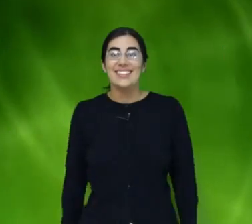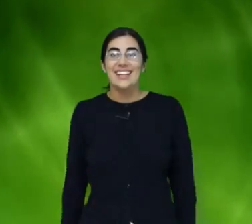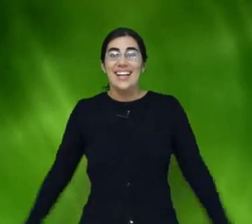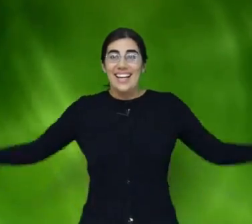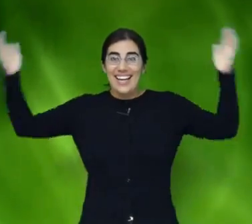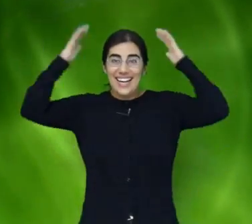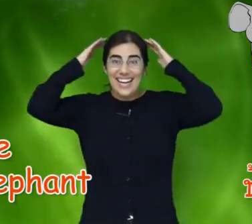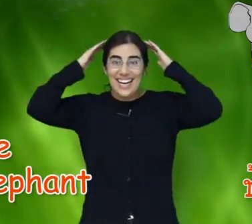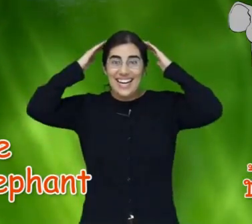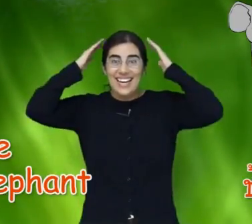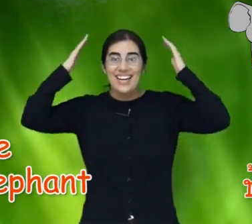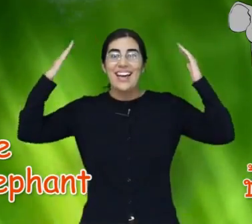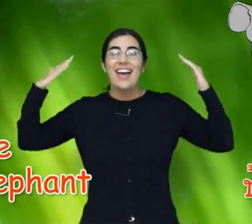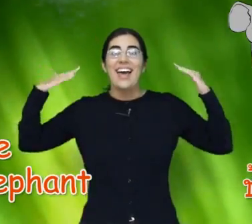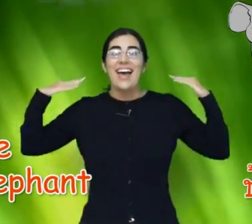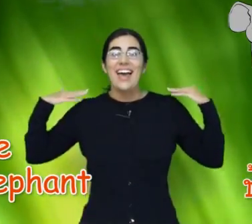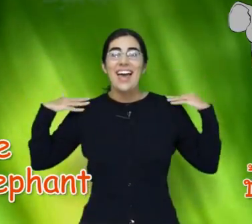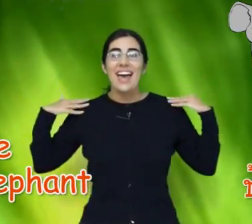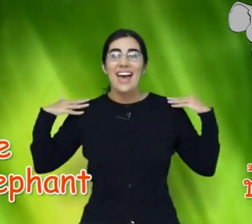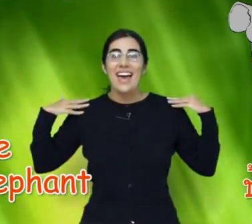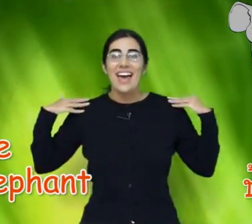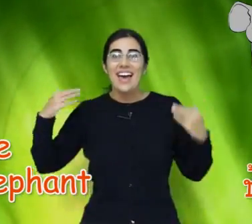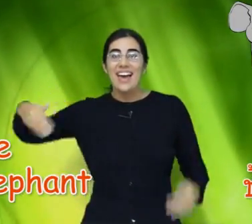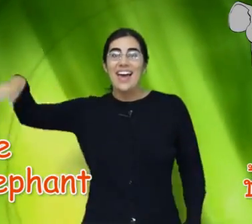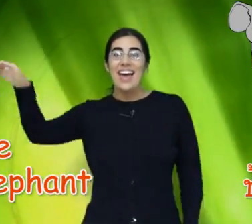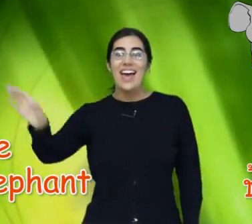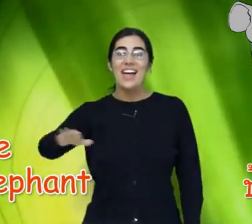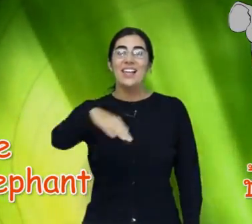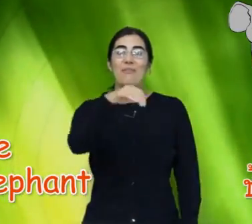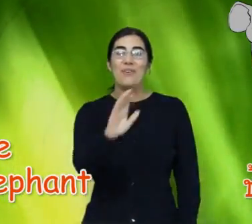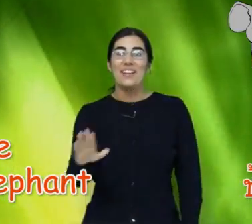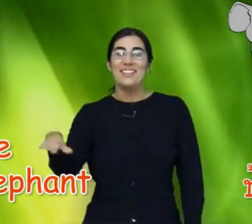E. E. Elephant.